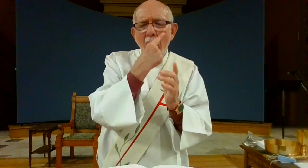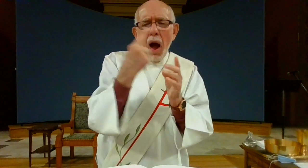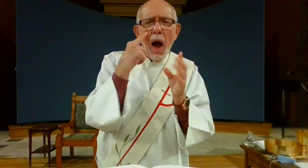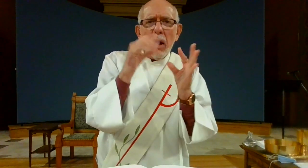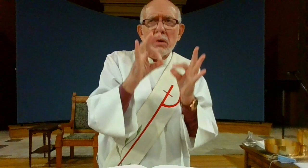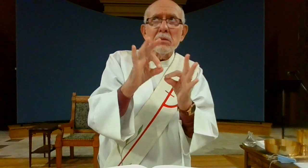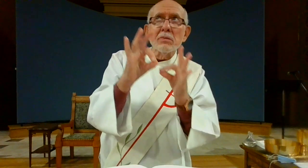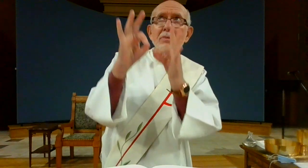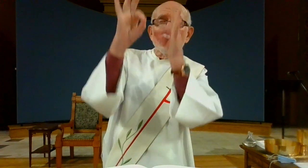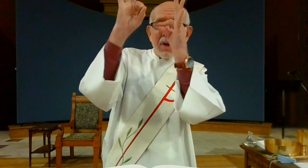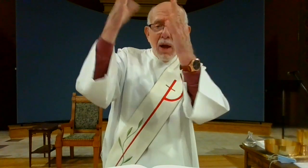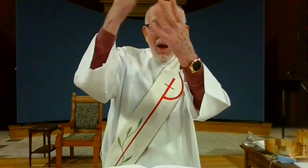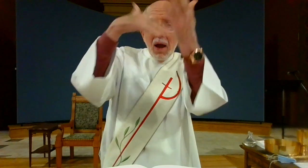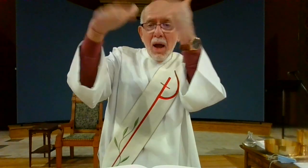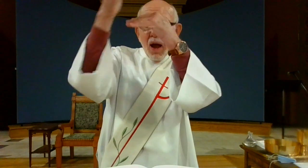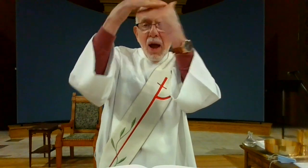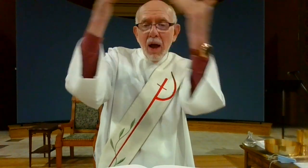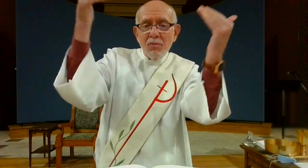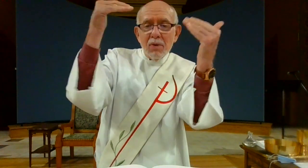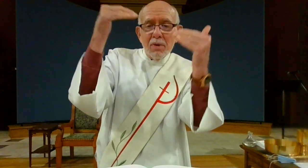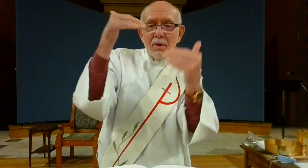Lifting up his eyes to heaven Jesus prayed